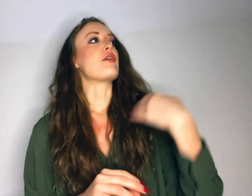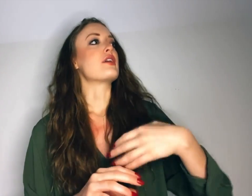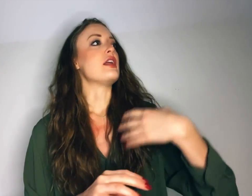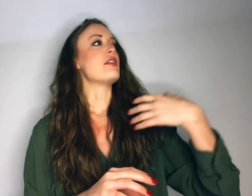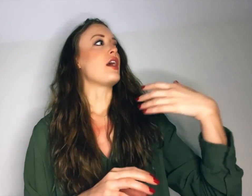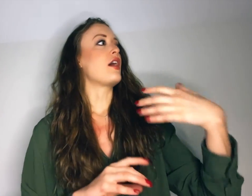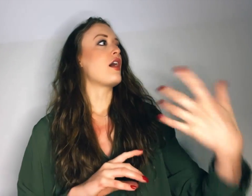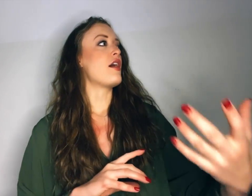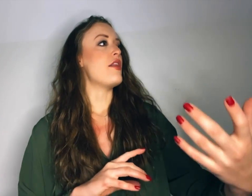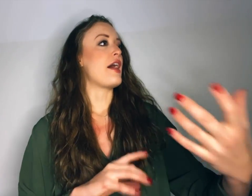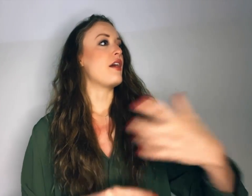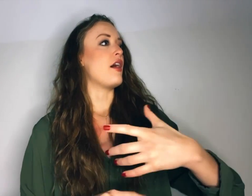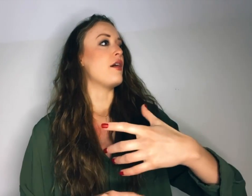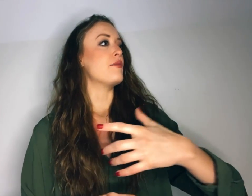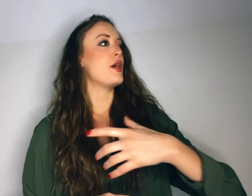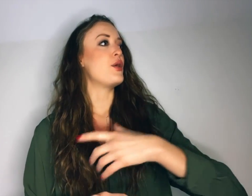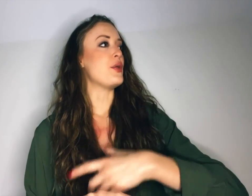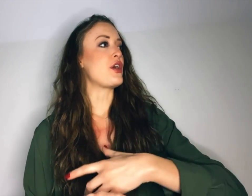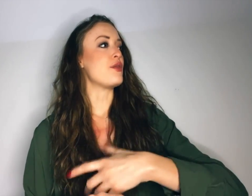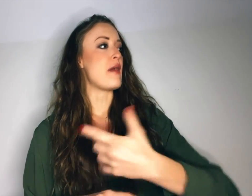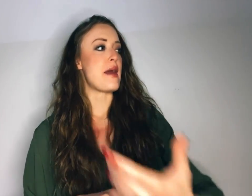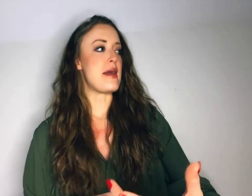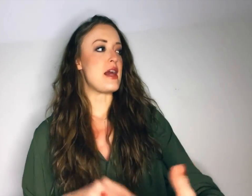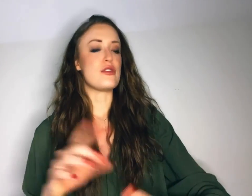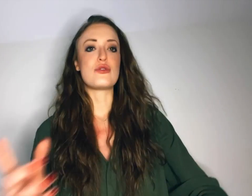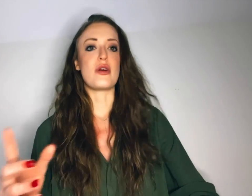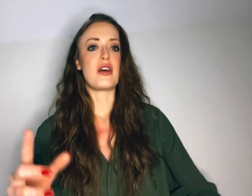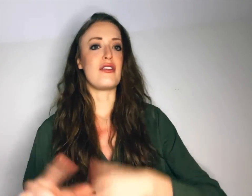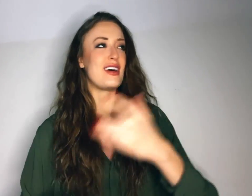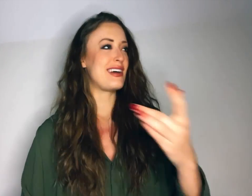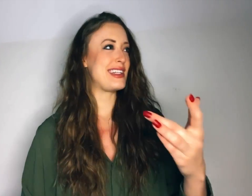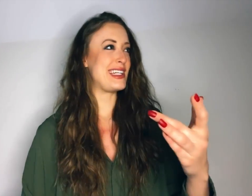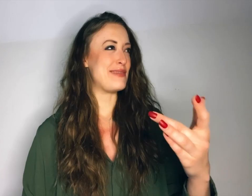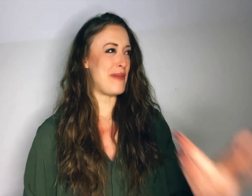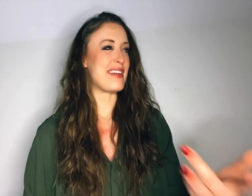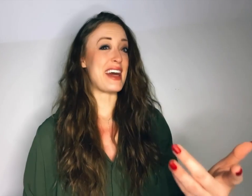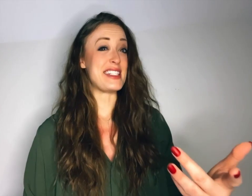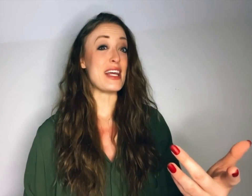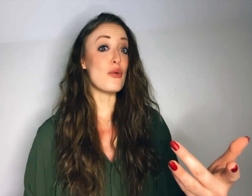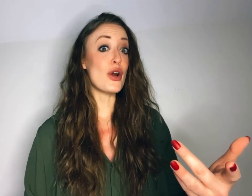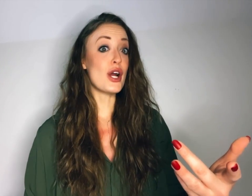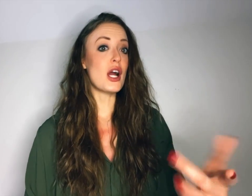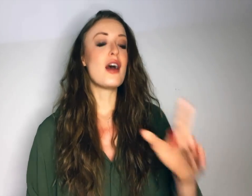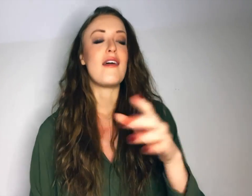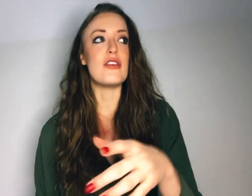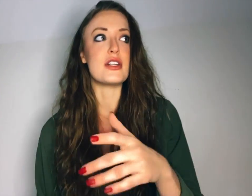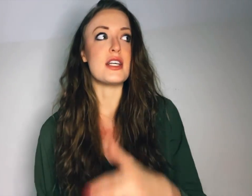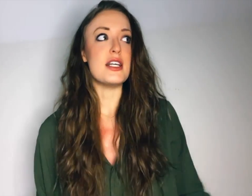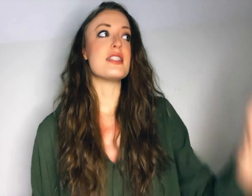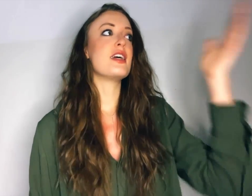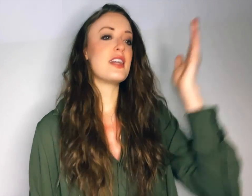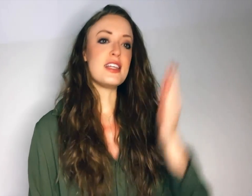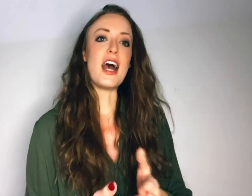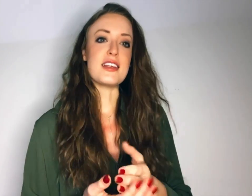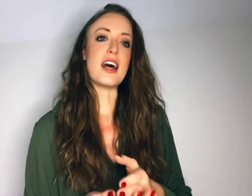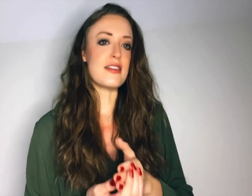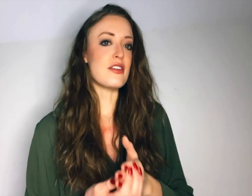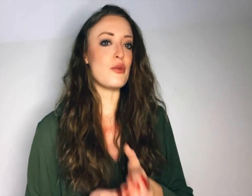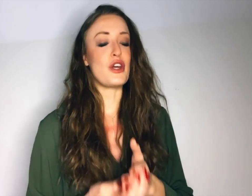I really think that we could maybe sort of make that date work versus yes, I think that we could